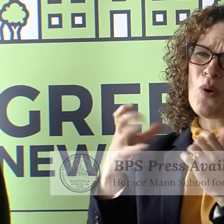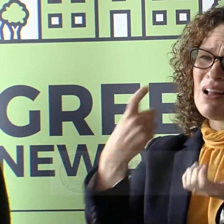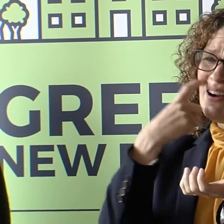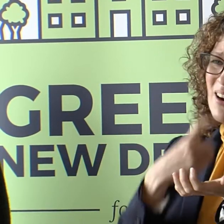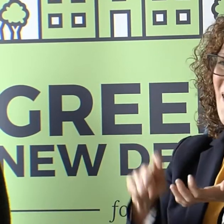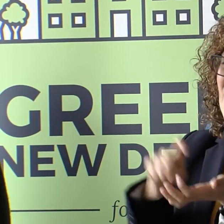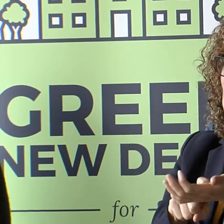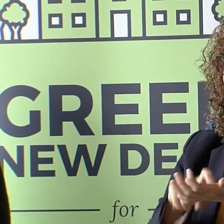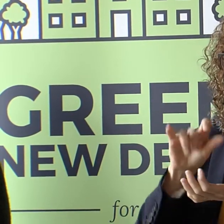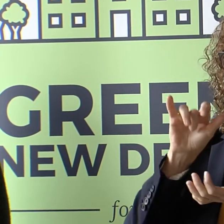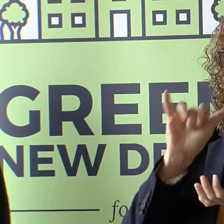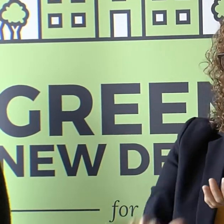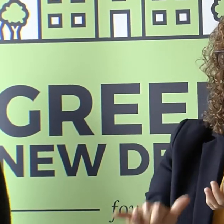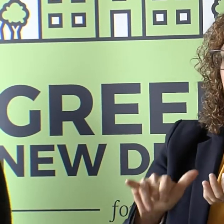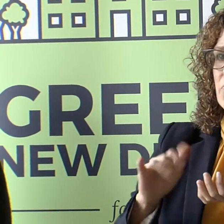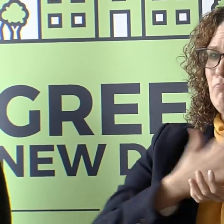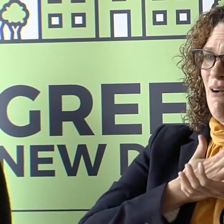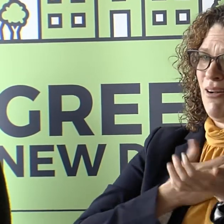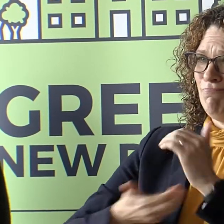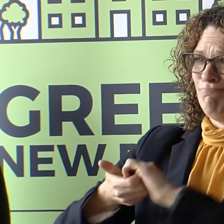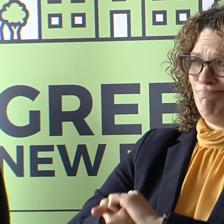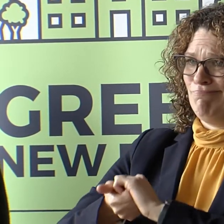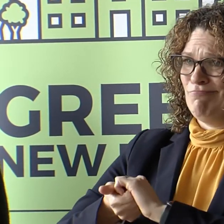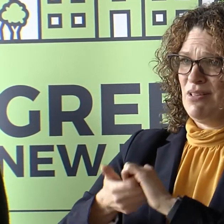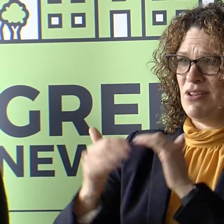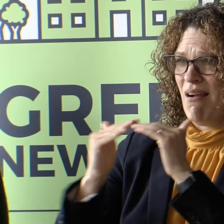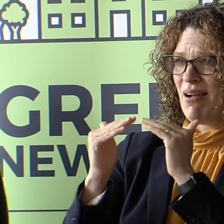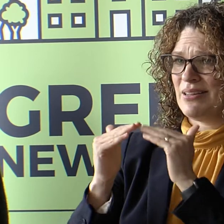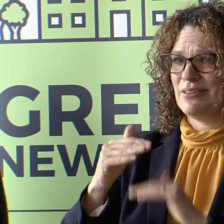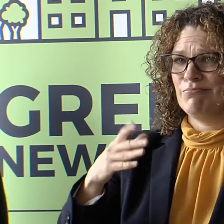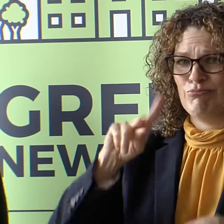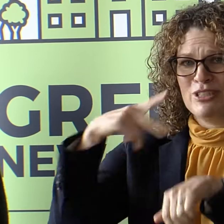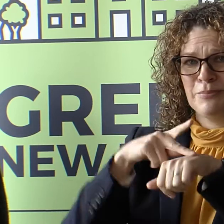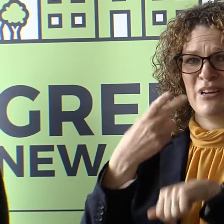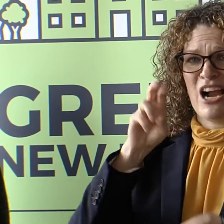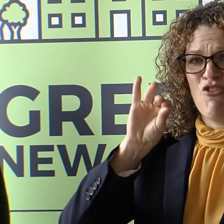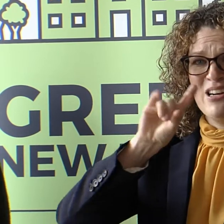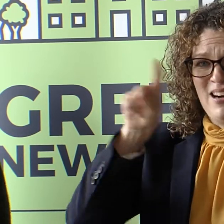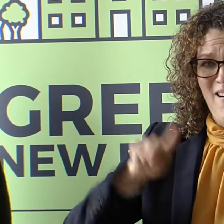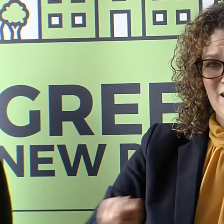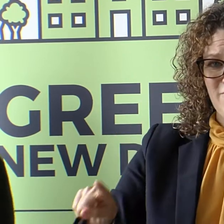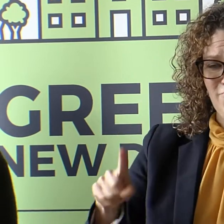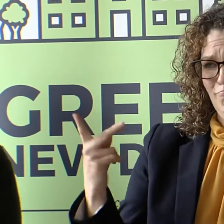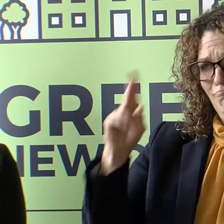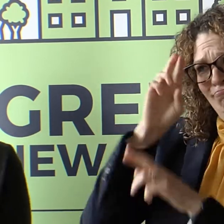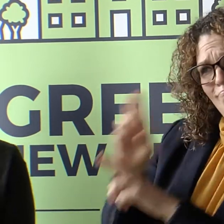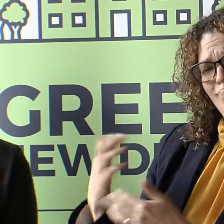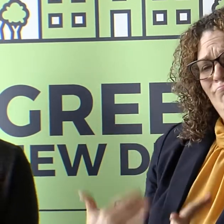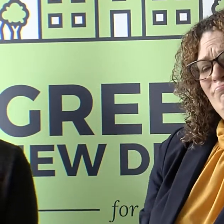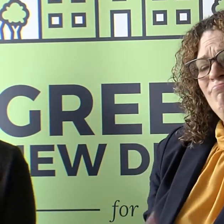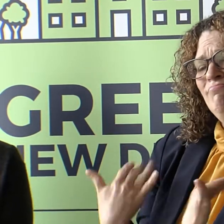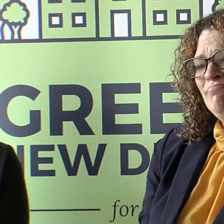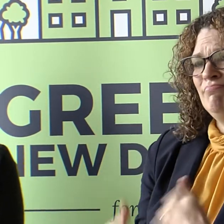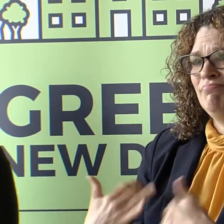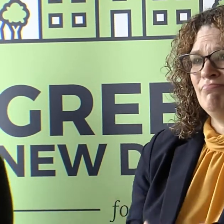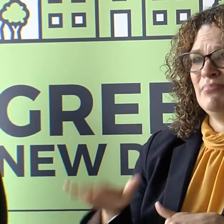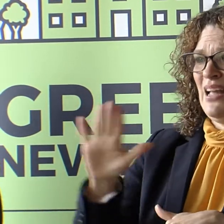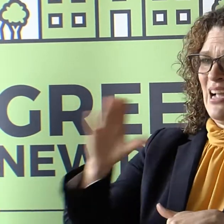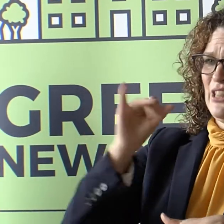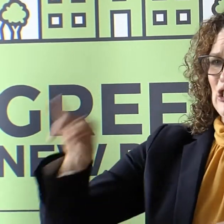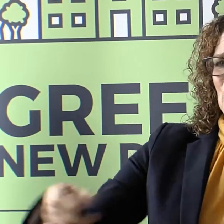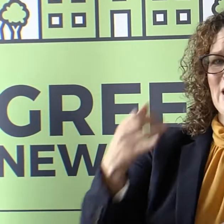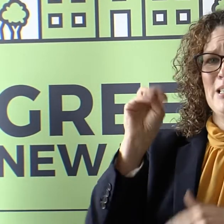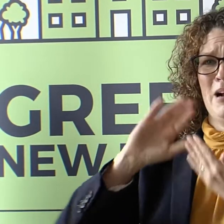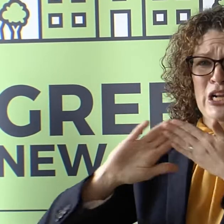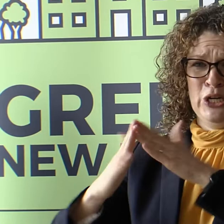exciting. I also want to acknowledge my much-respected colleague, Principal Enriquez from the Jackson